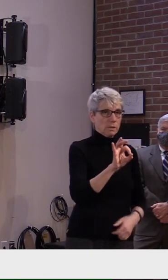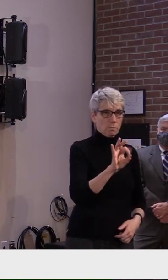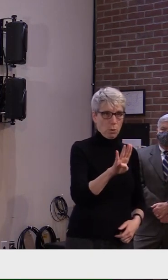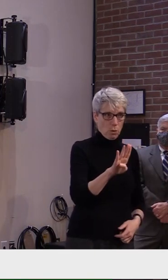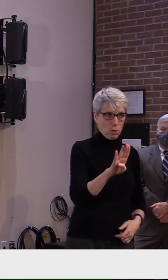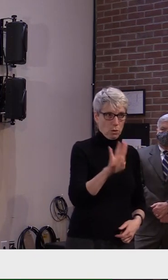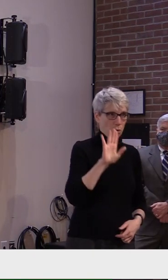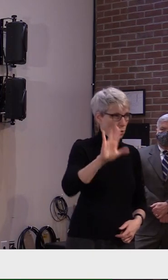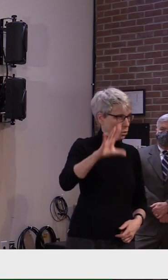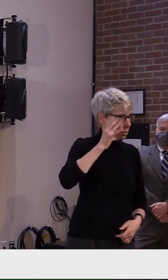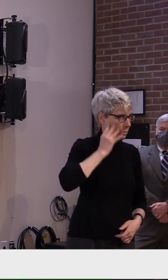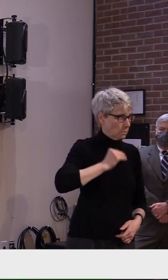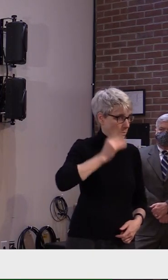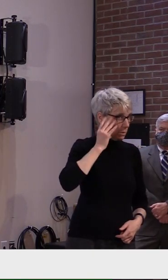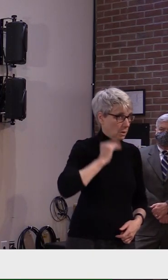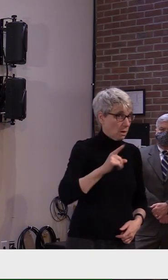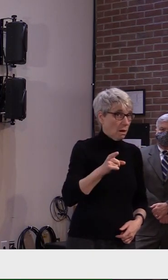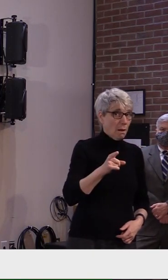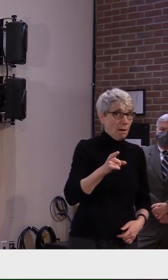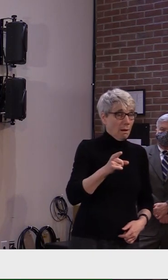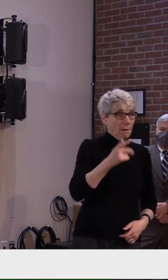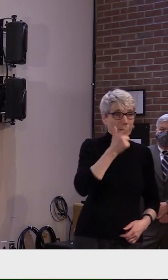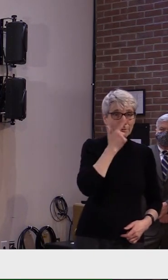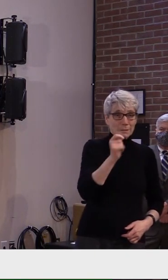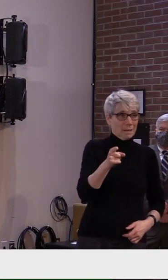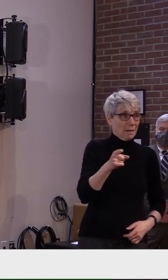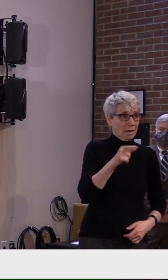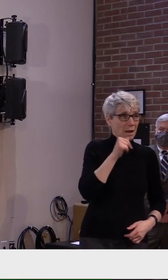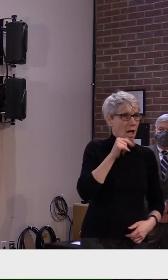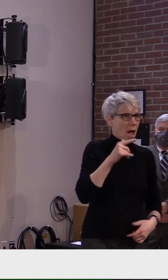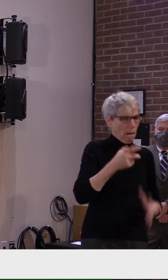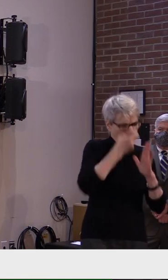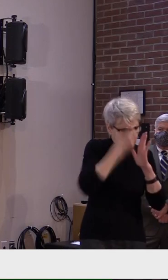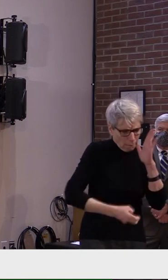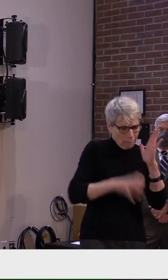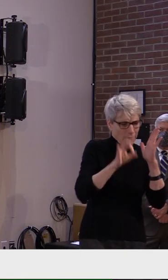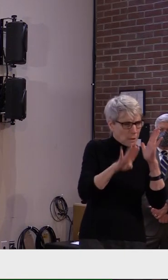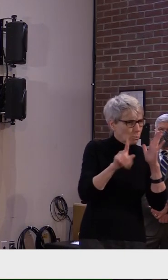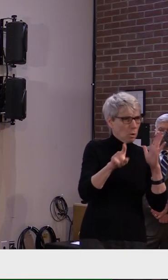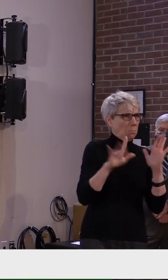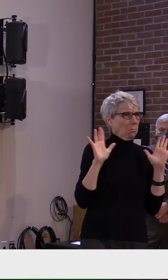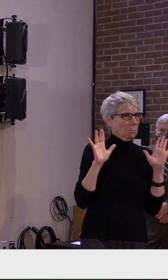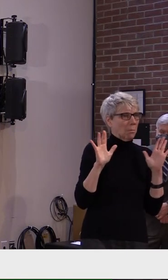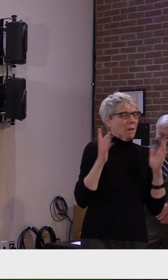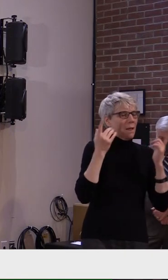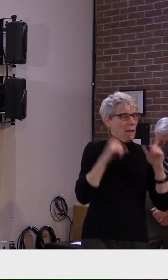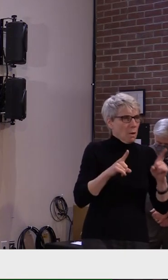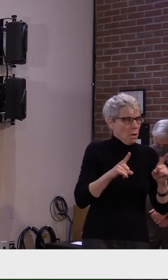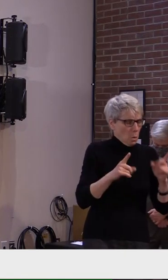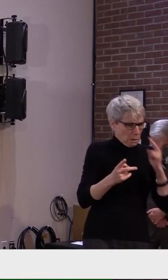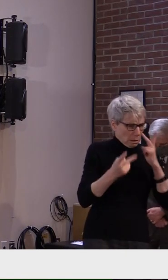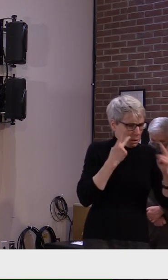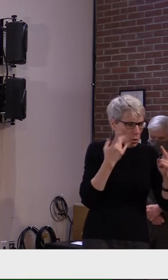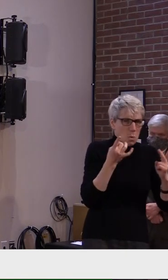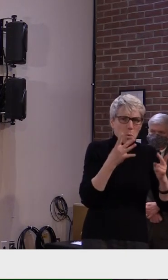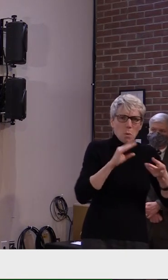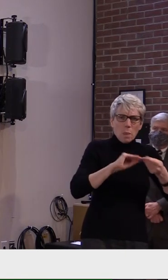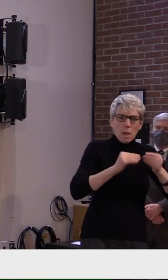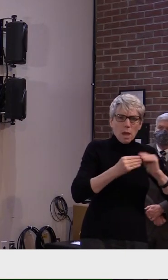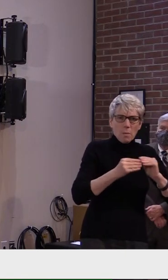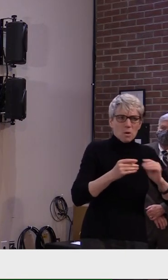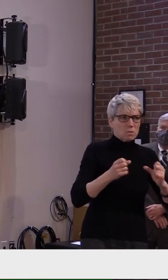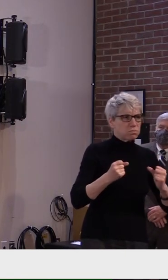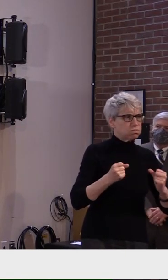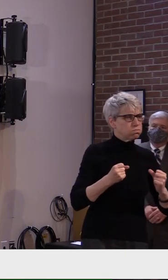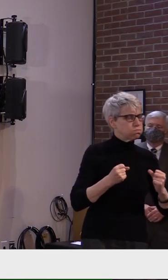someone who's not normally big on social media, but the recent outbreak and record-breaking case numbers lit